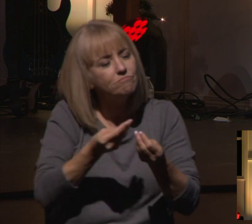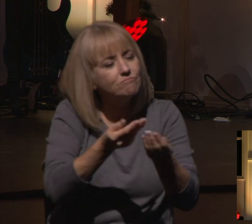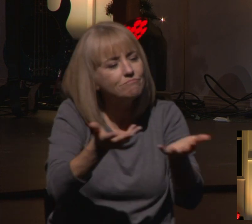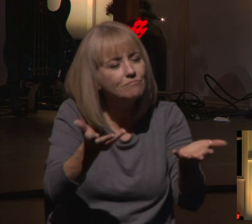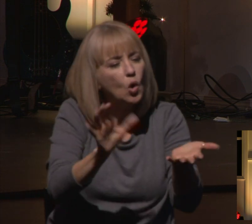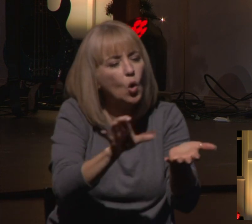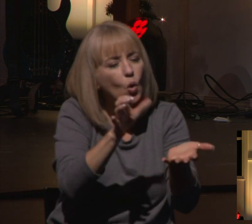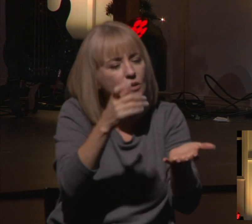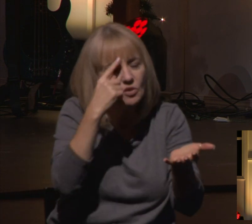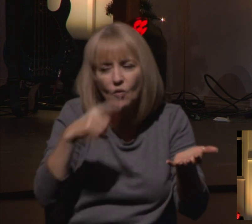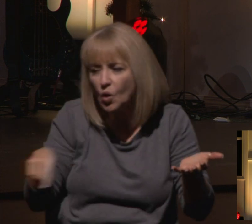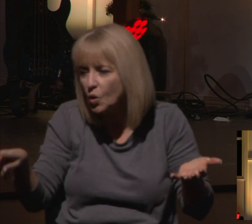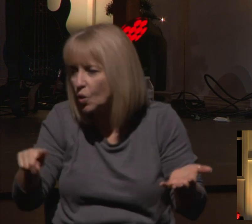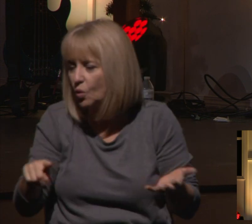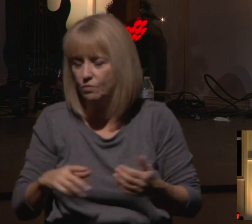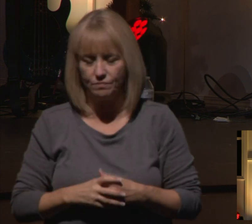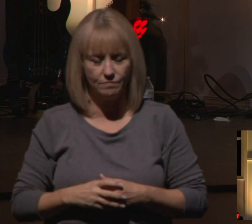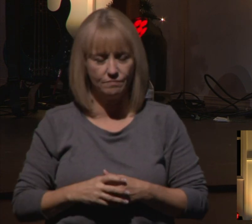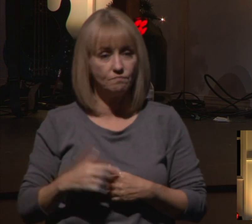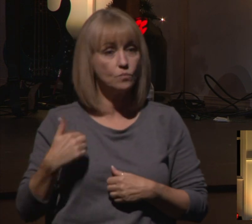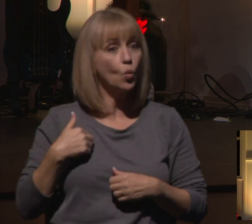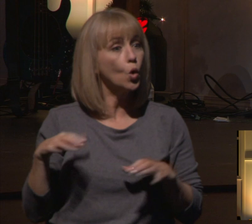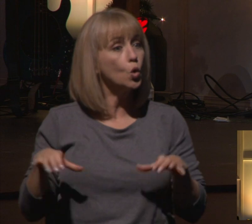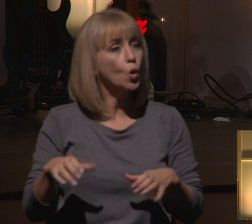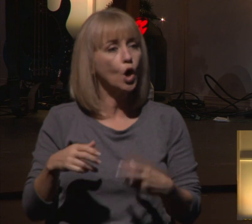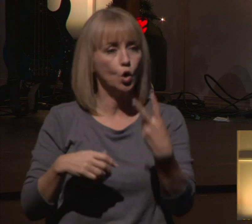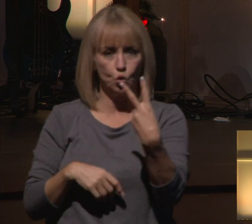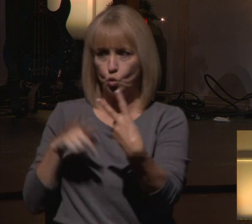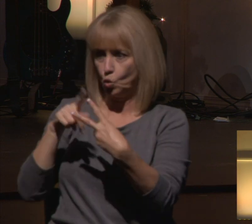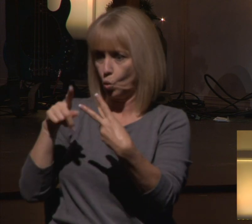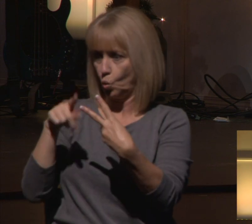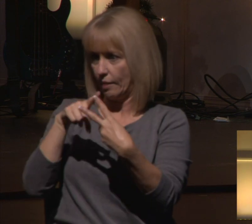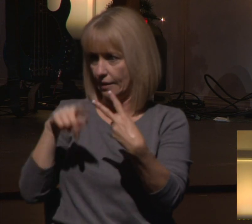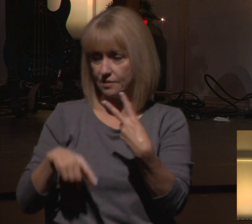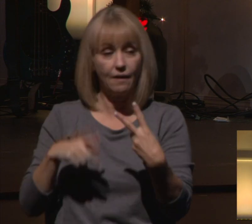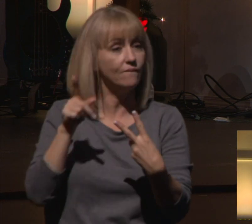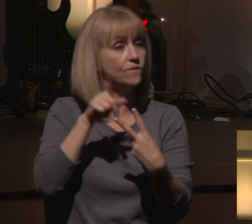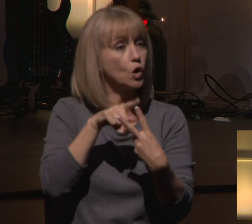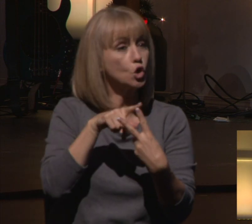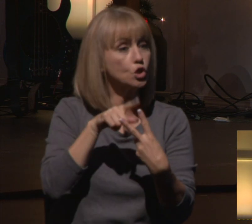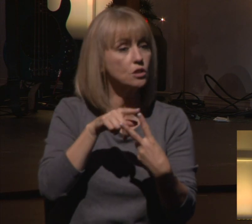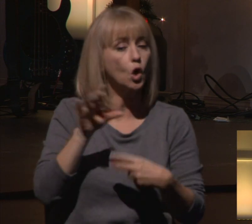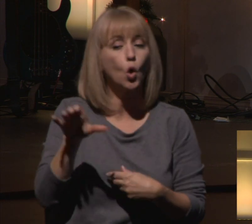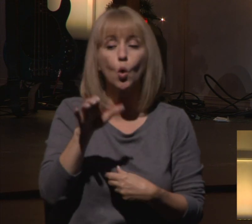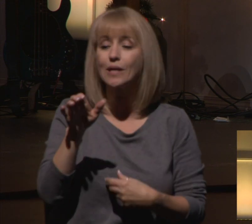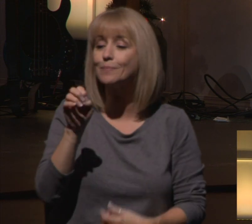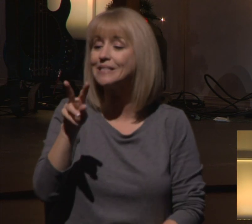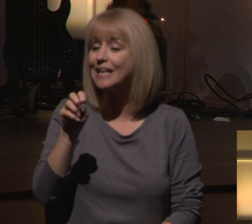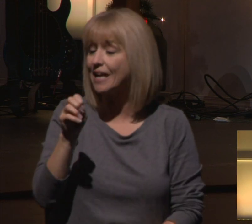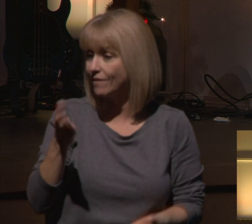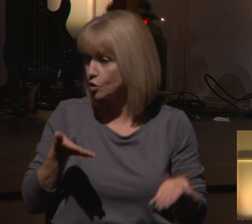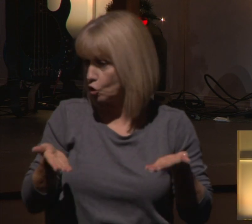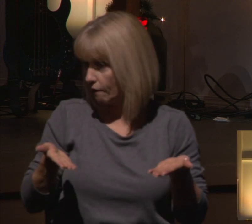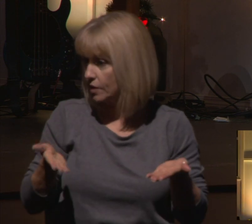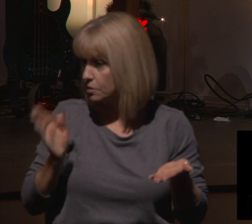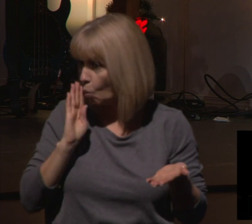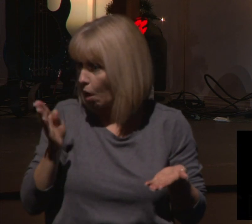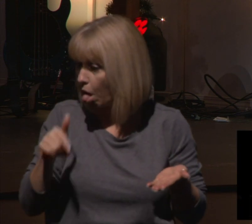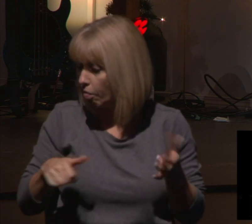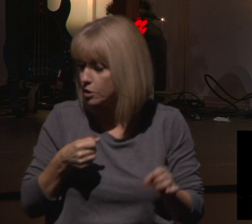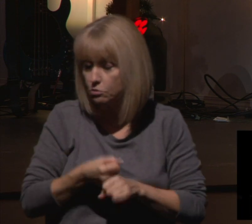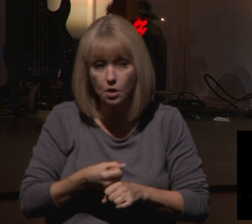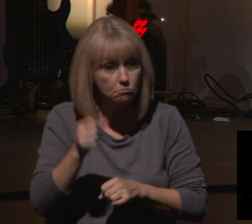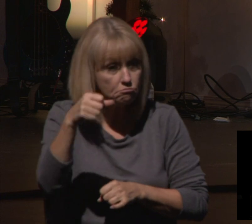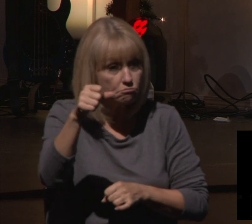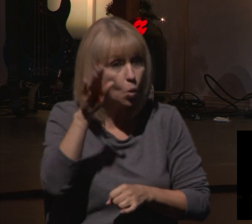things specifically that we're doing that I want to let you know about. The first one is our Christmas Eve services. We're going to do Christmas Eve services this year. And it's going to happen